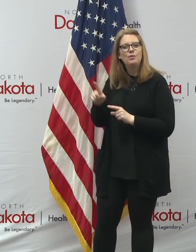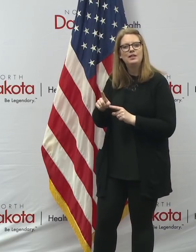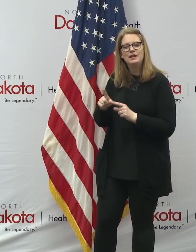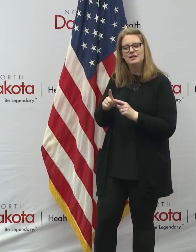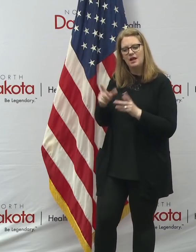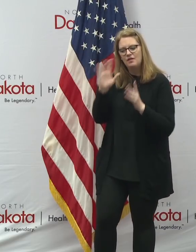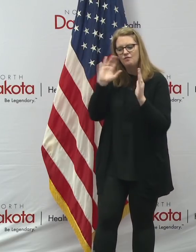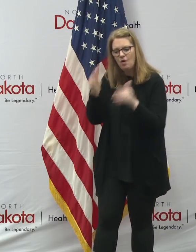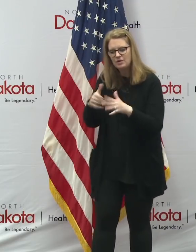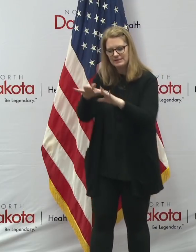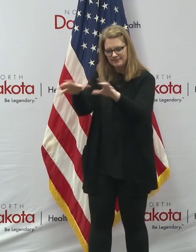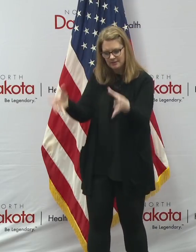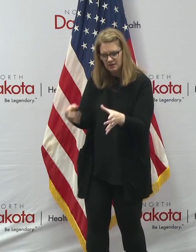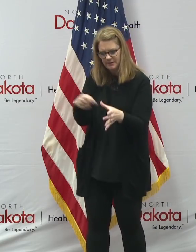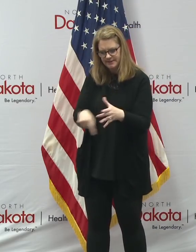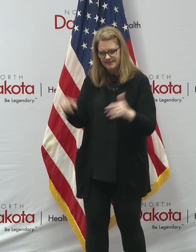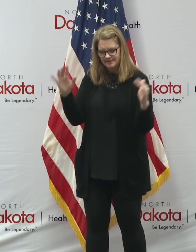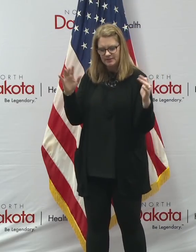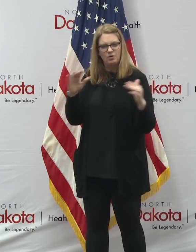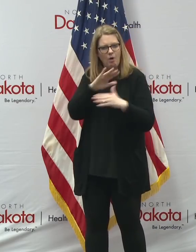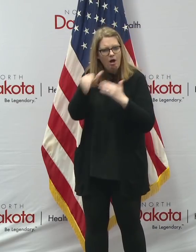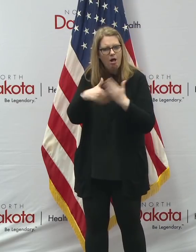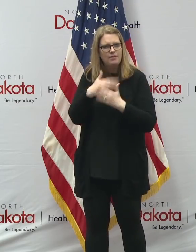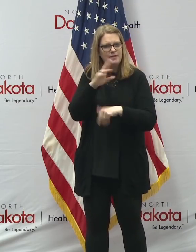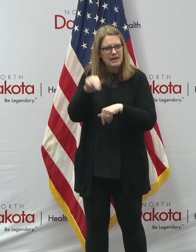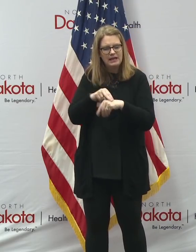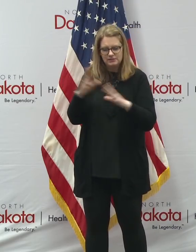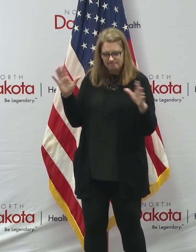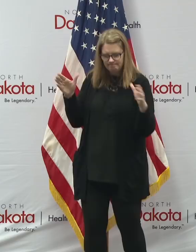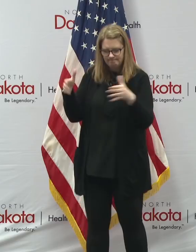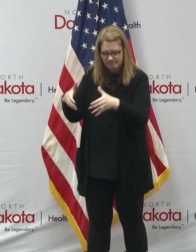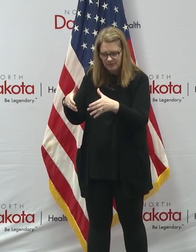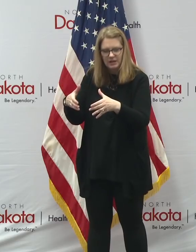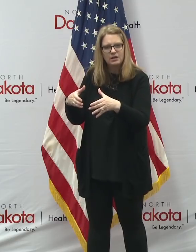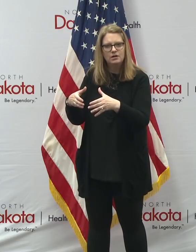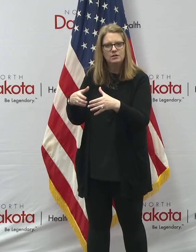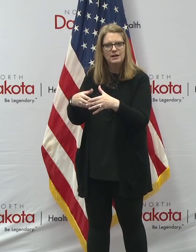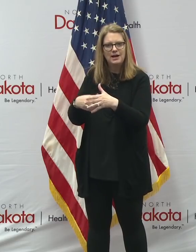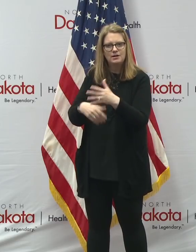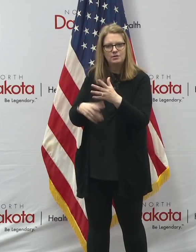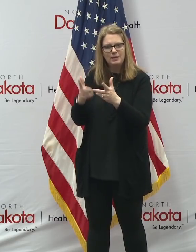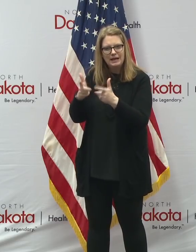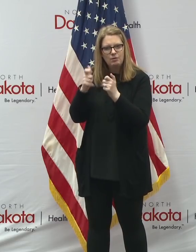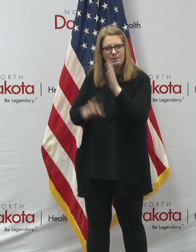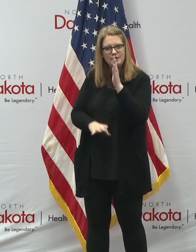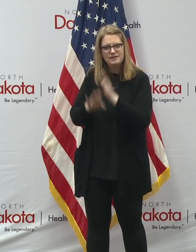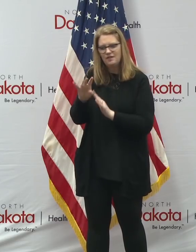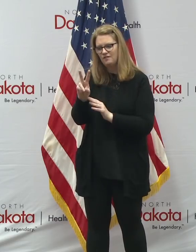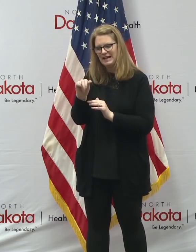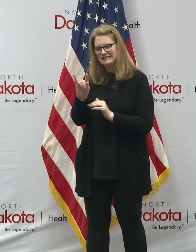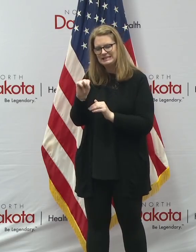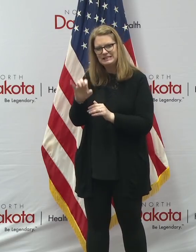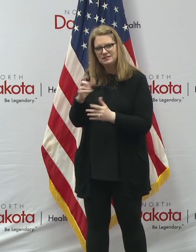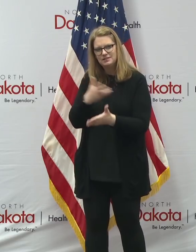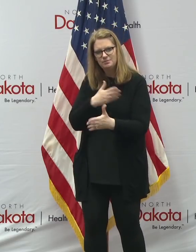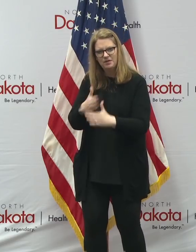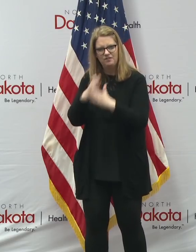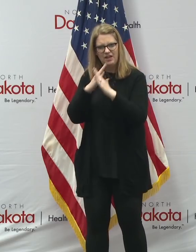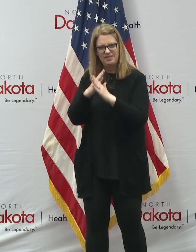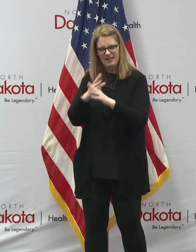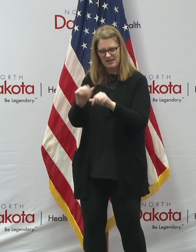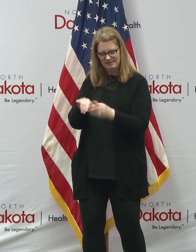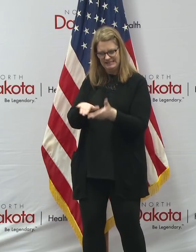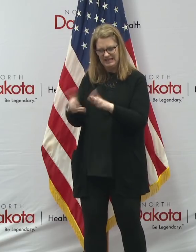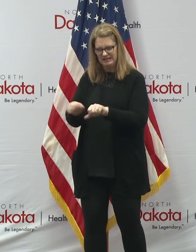keys, uh, to figuring out how do we quickly develop vaccines to stop deadly viruses? And it would seem to me that that would be, uh,